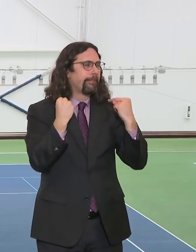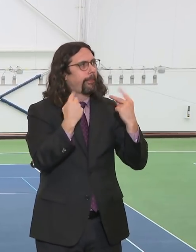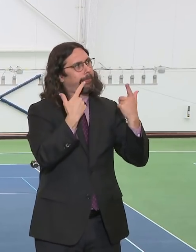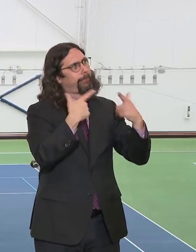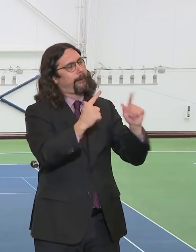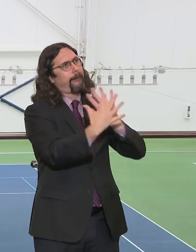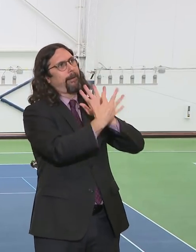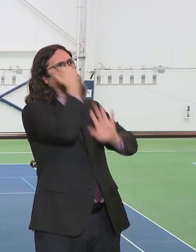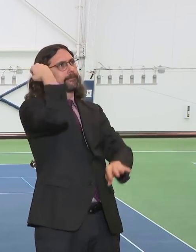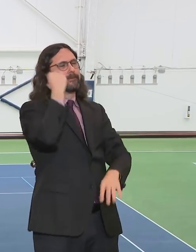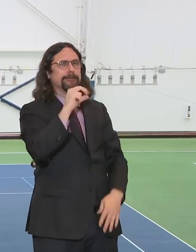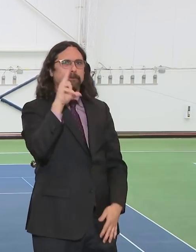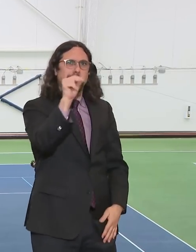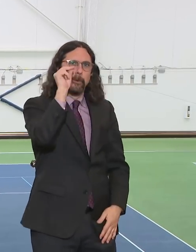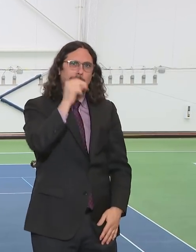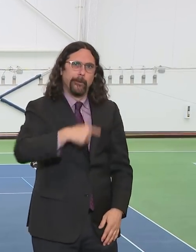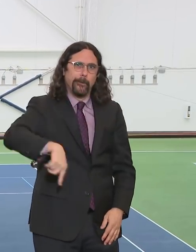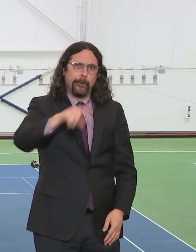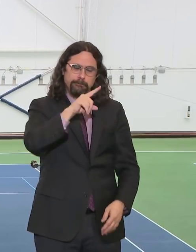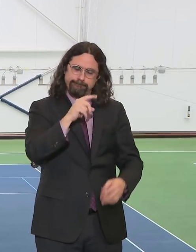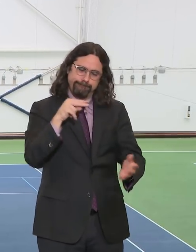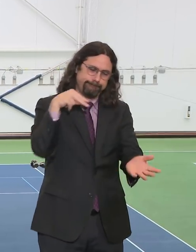experienced in our lifetimes. I hope we never do again.